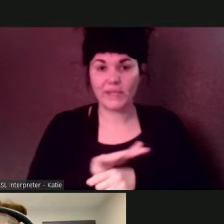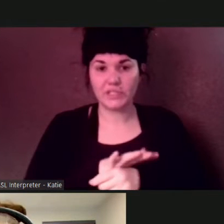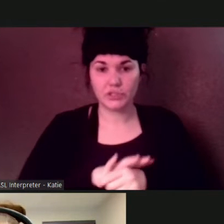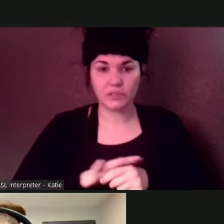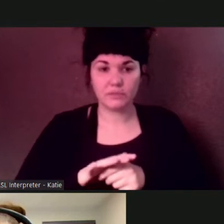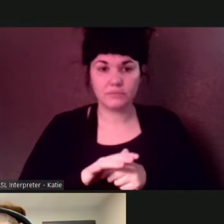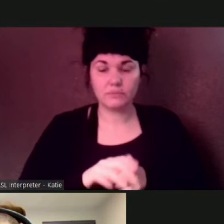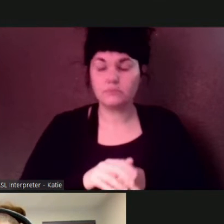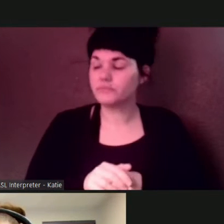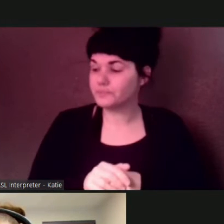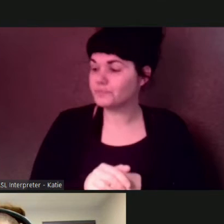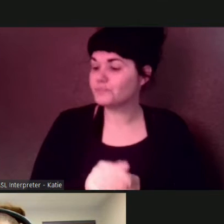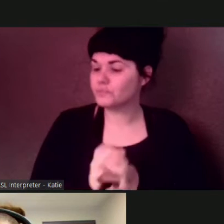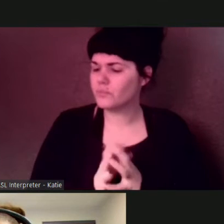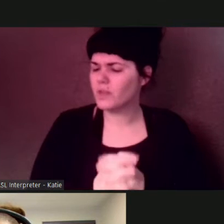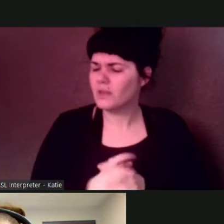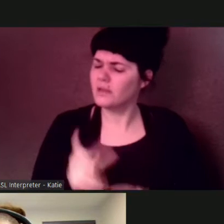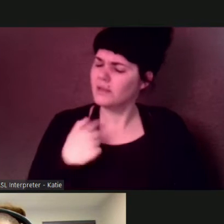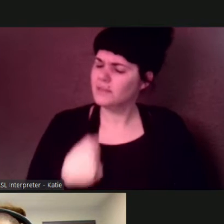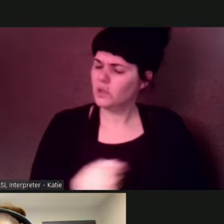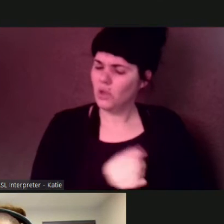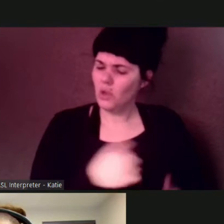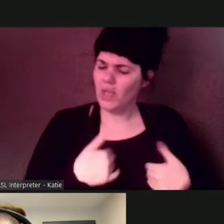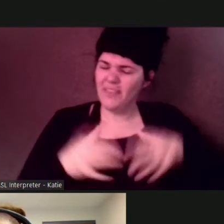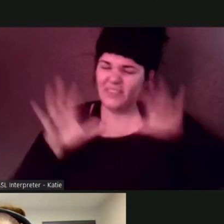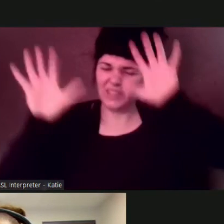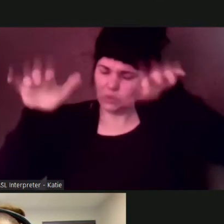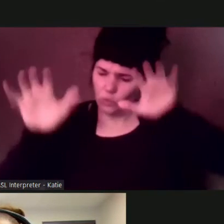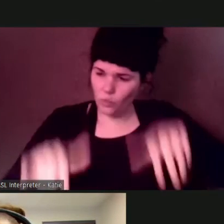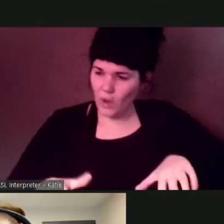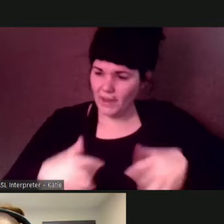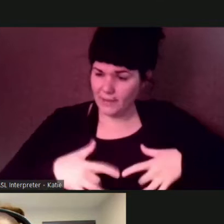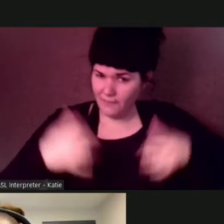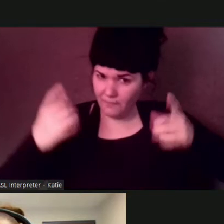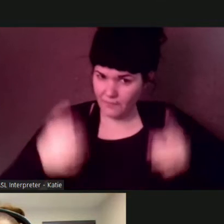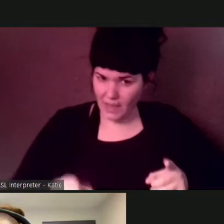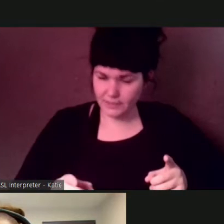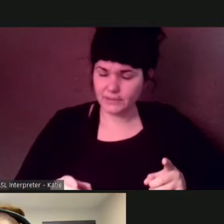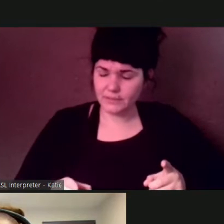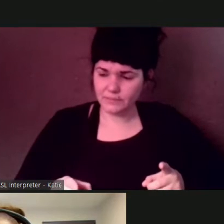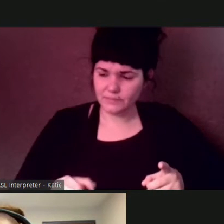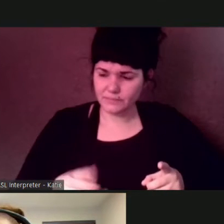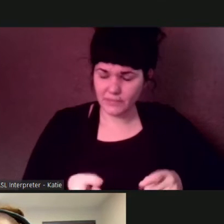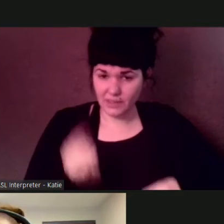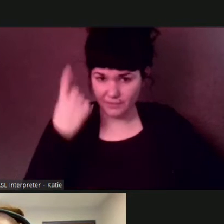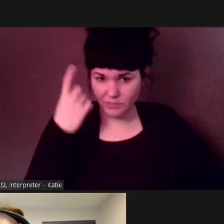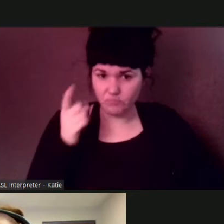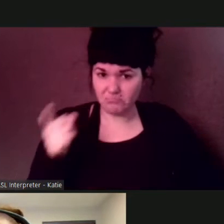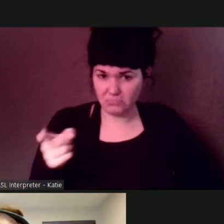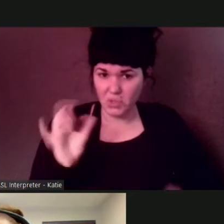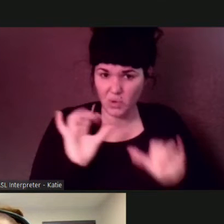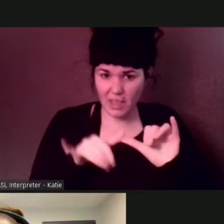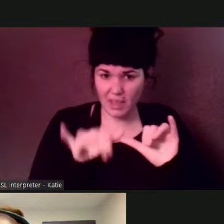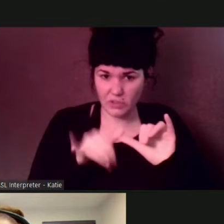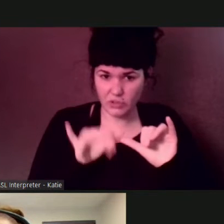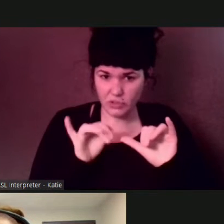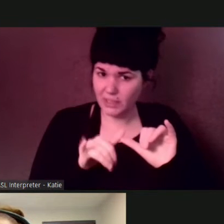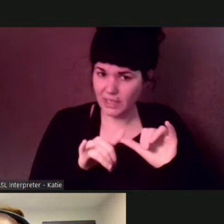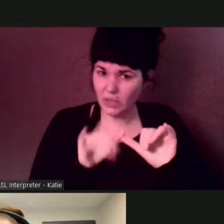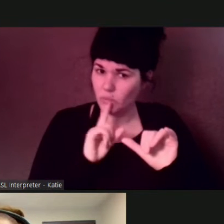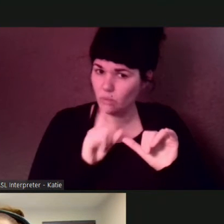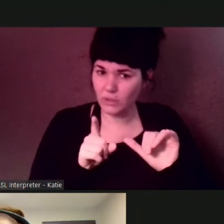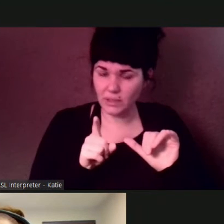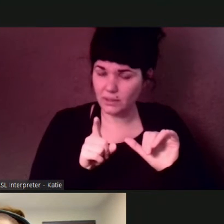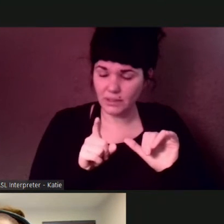have made clear as an engineer it was pretty unprecedented and and just knocked out the capacity of the system but given